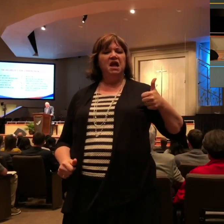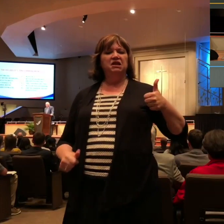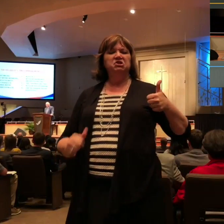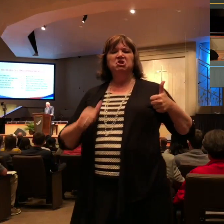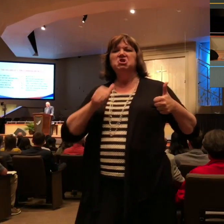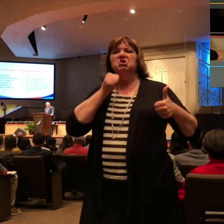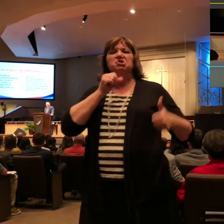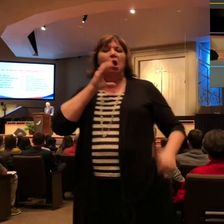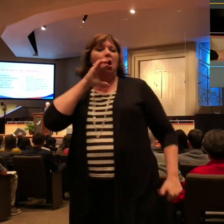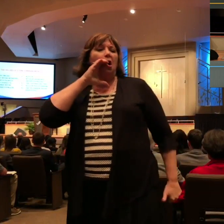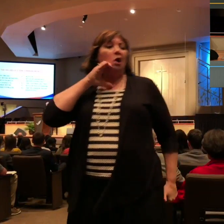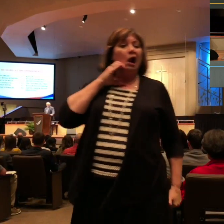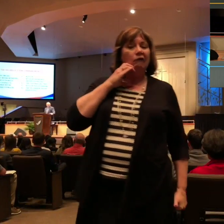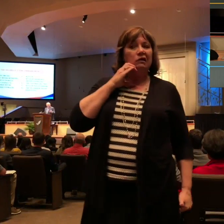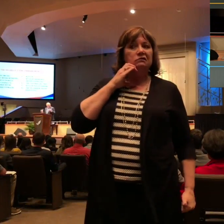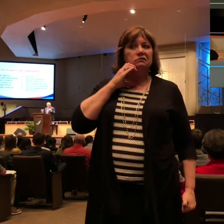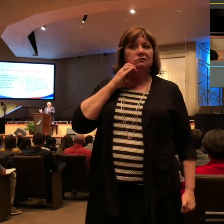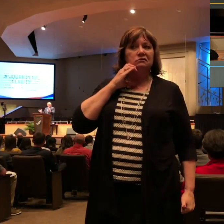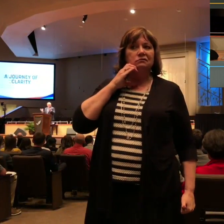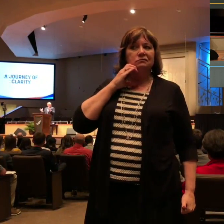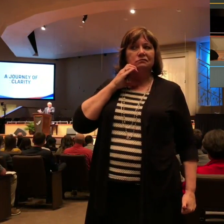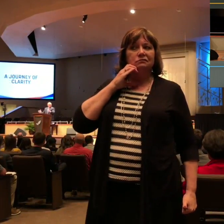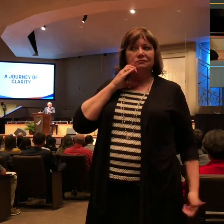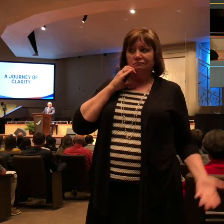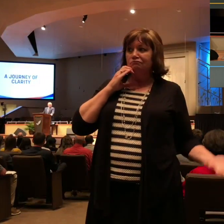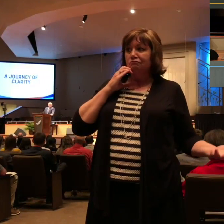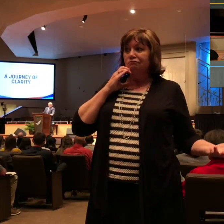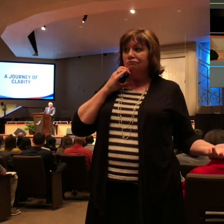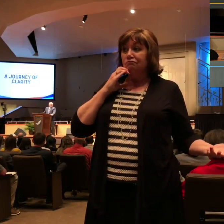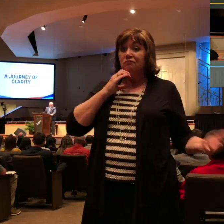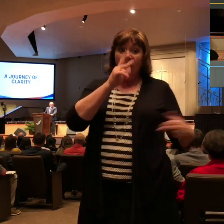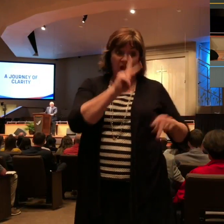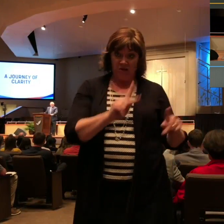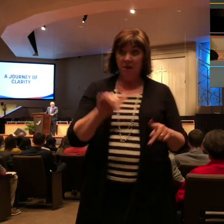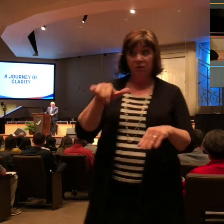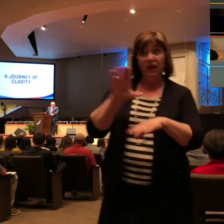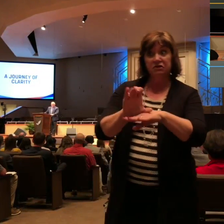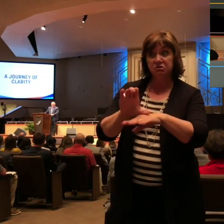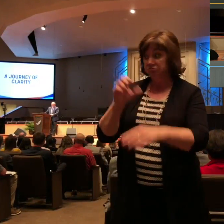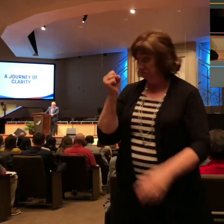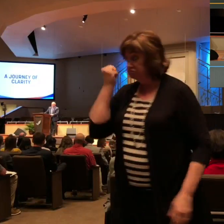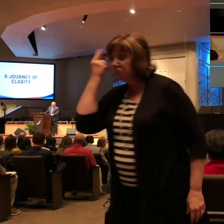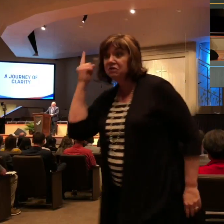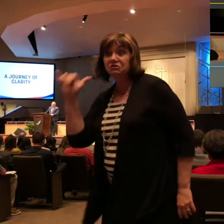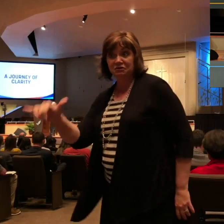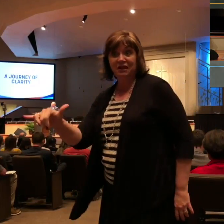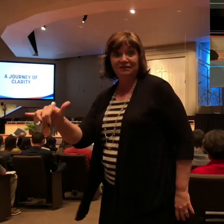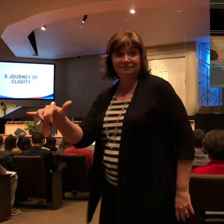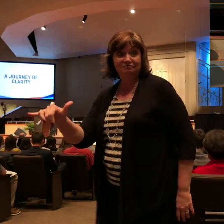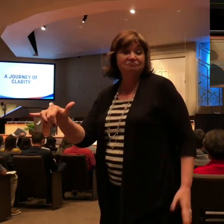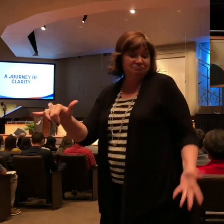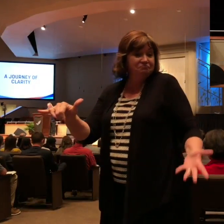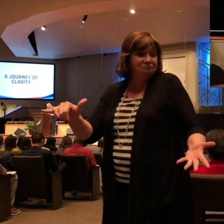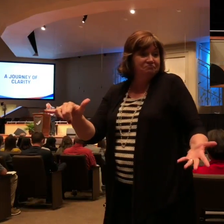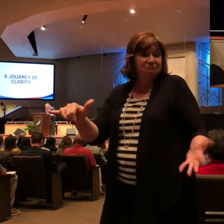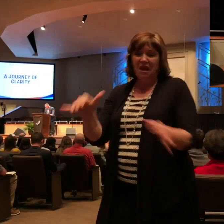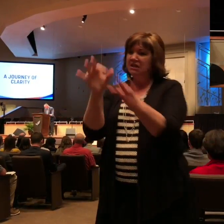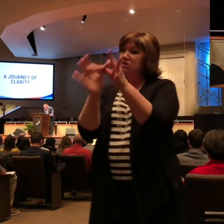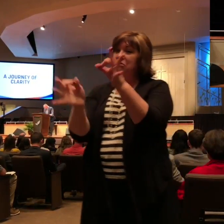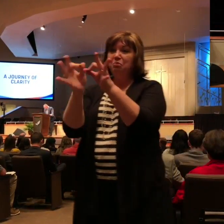buddy's stuff. And that seemed to kind of get through. That gave him a little bit of clarity, you know, if they were trying to figure out exactly what all that meant.